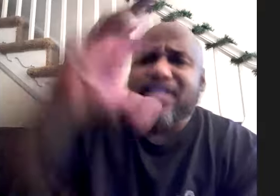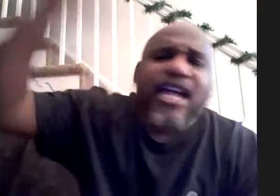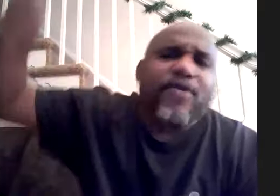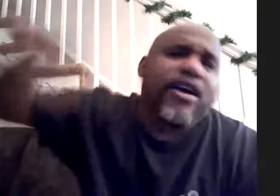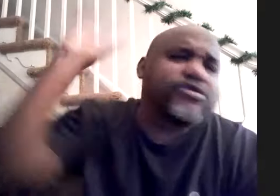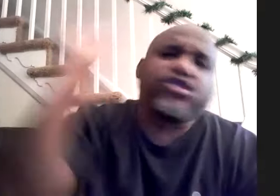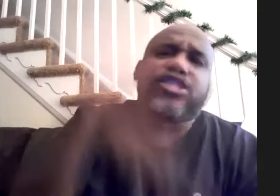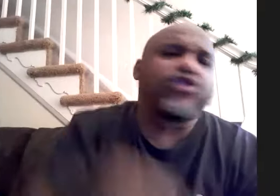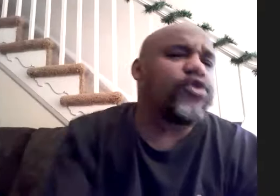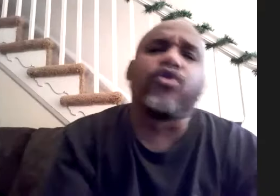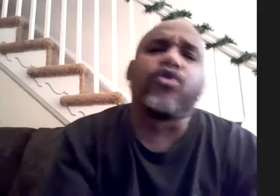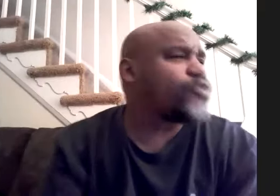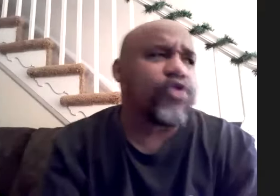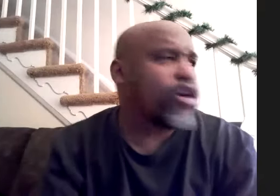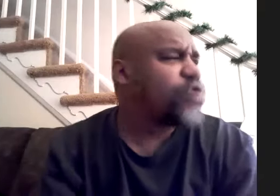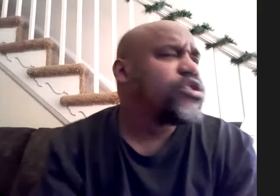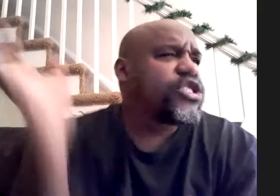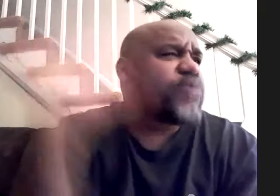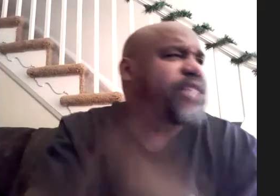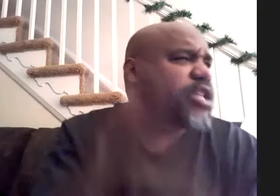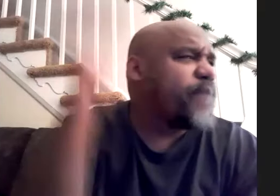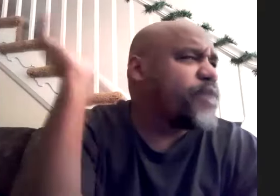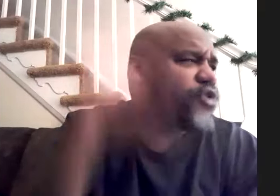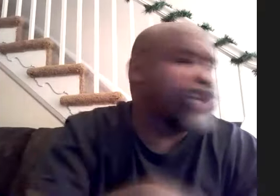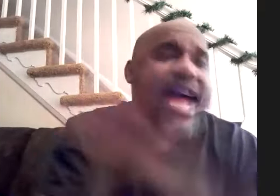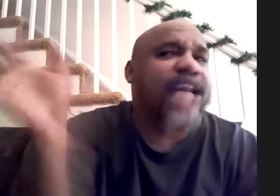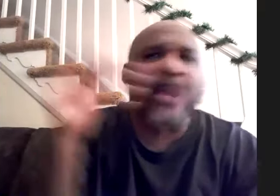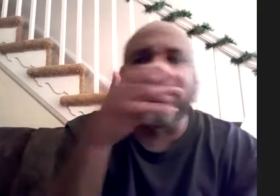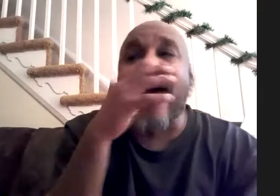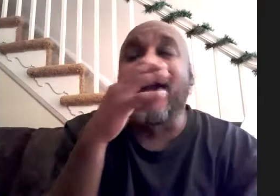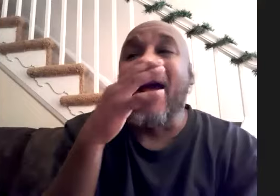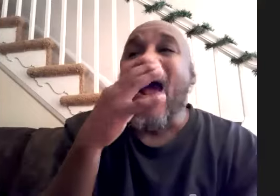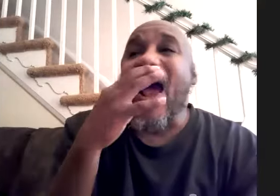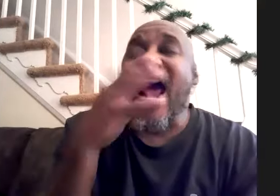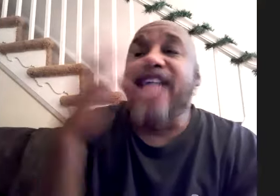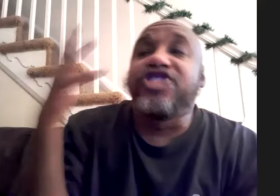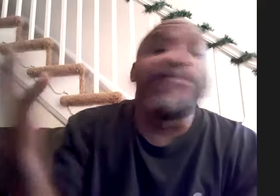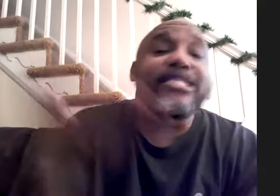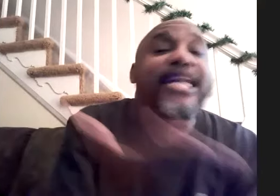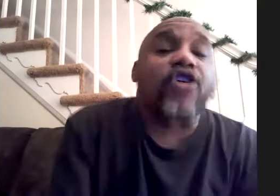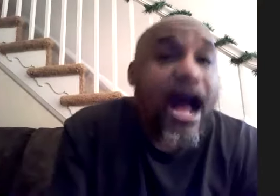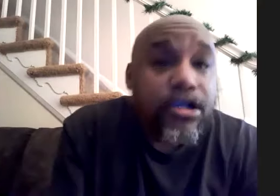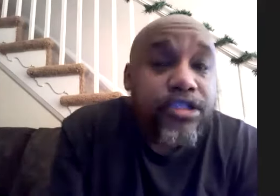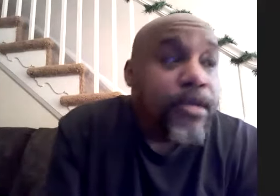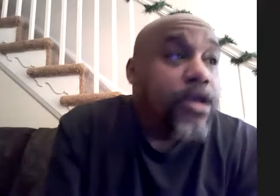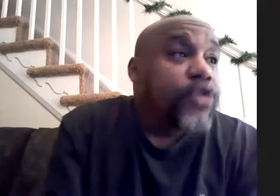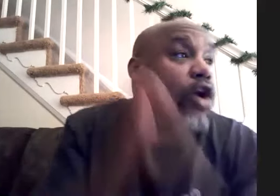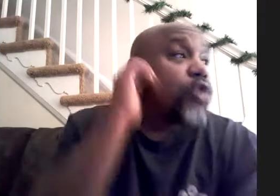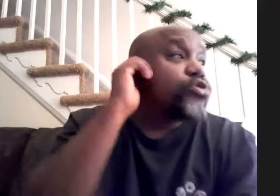like uh she's a real cool cool girl she's basically a fanatic around town and jimmy stayed at her house so she